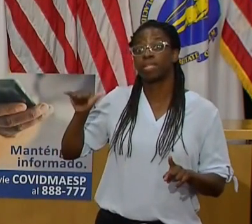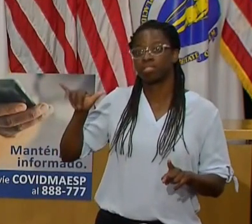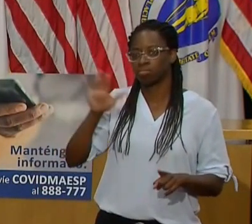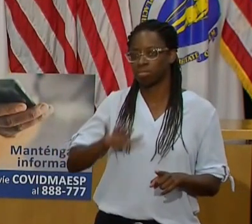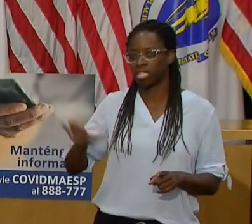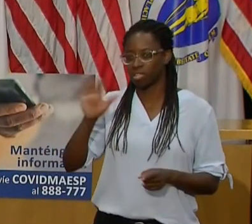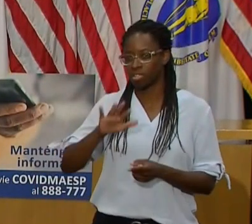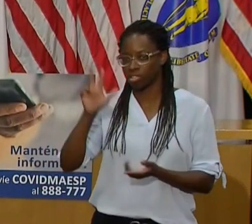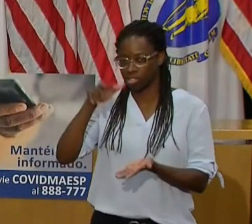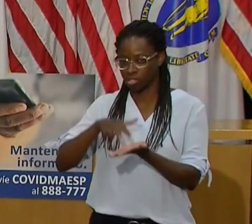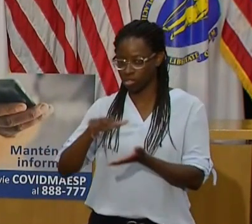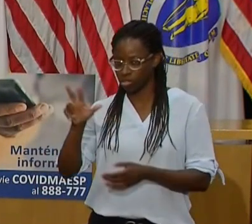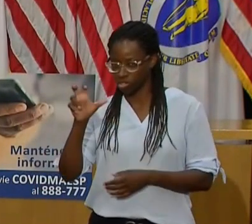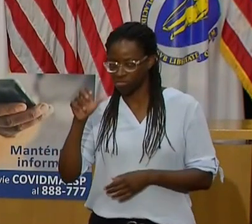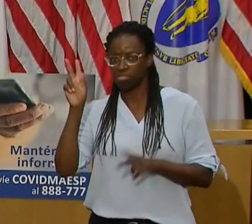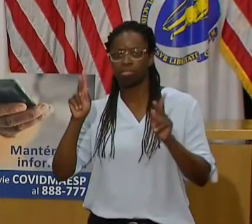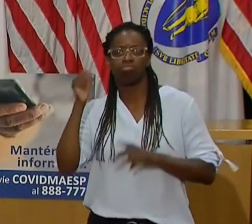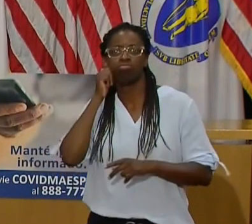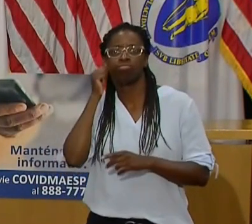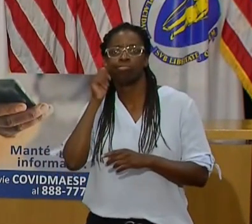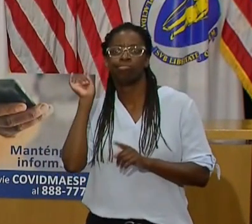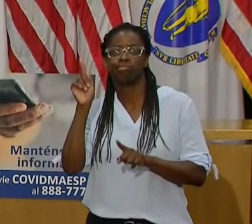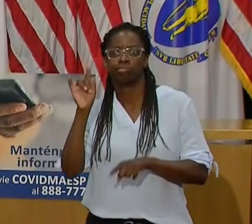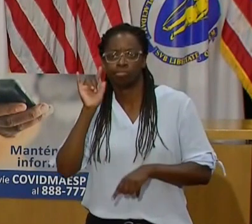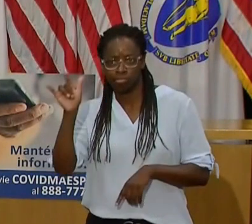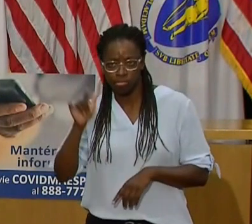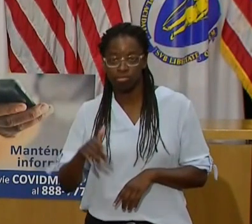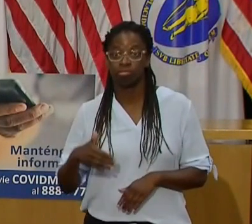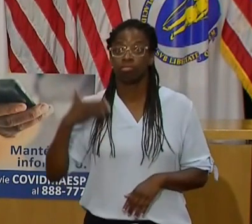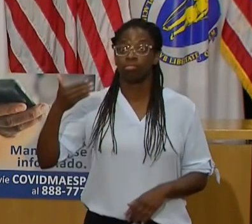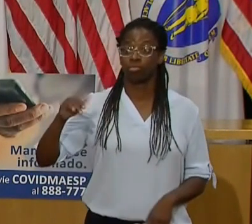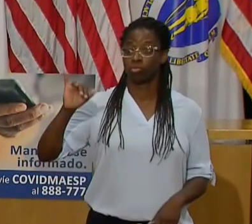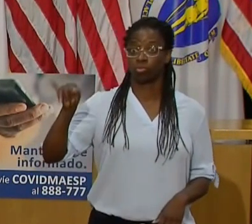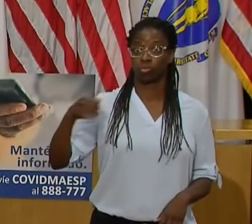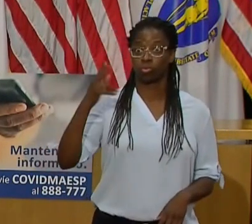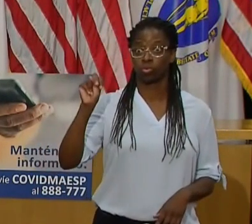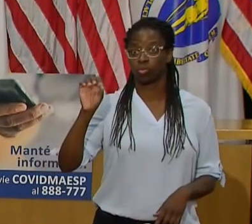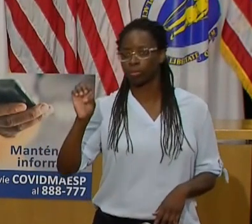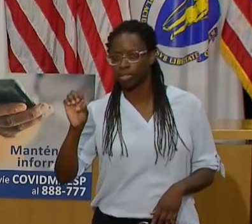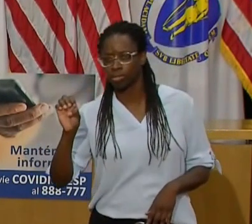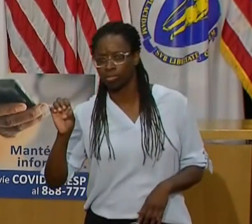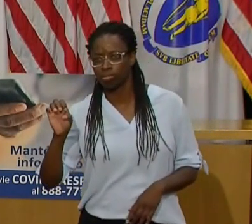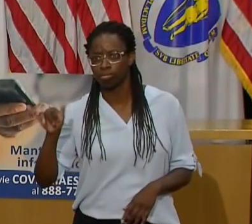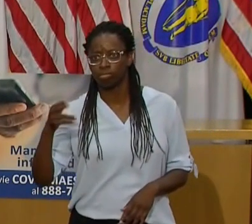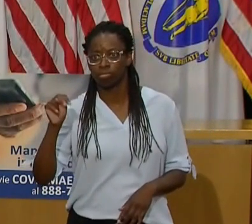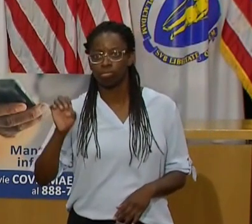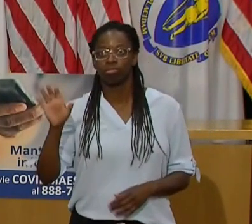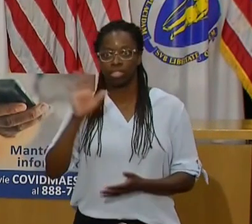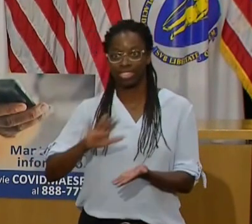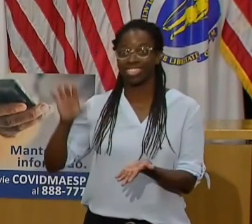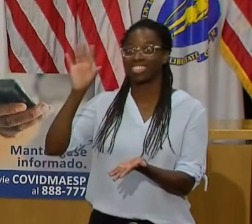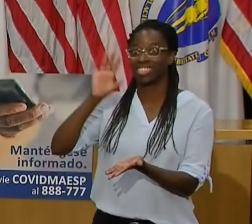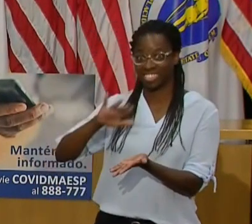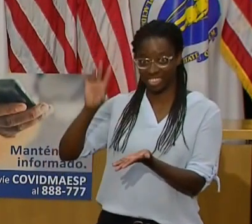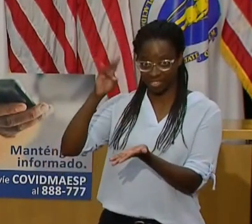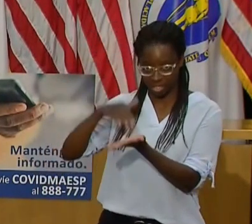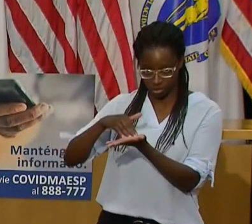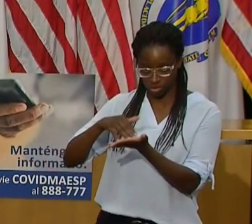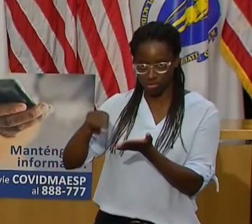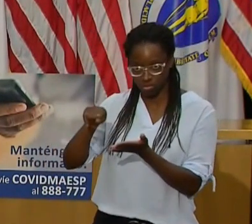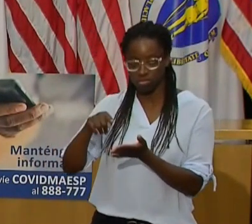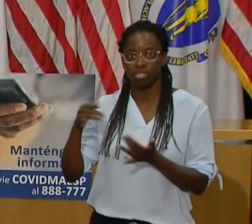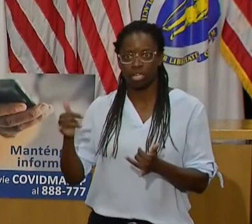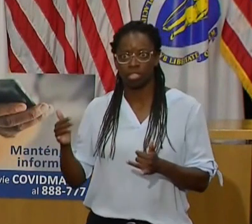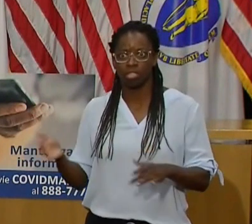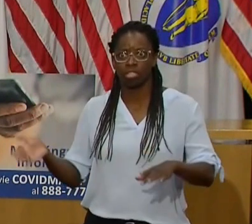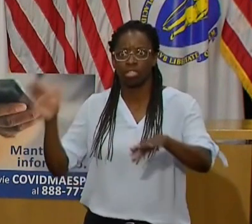,000 in June, and has nearly doubled again in the first three weeks of July to just over 12,000 people going through TSA checkpoints at Logan